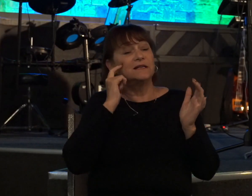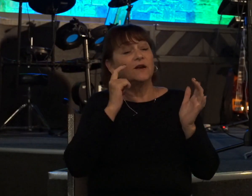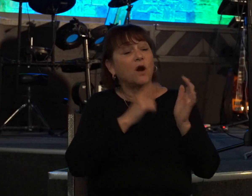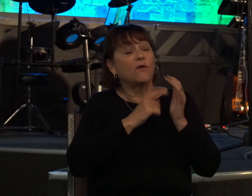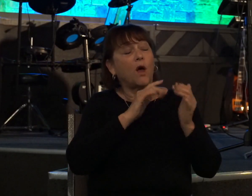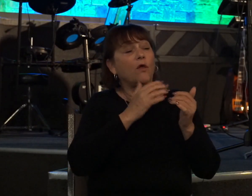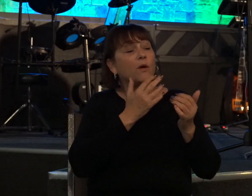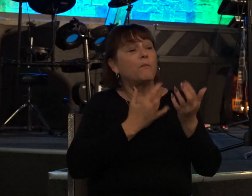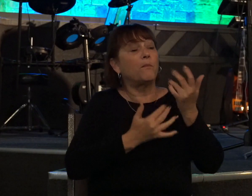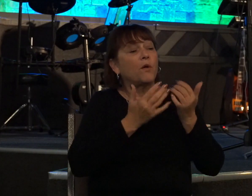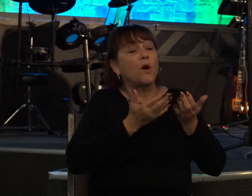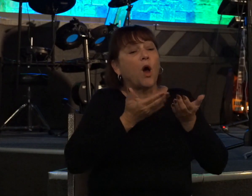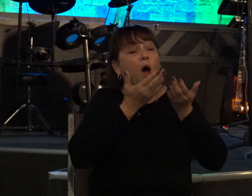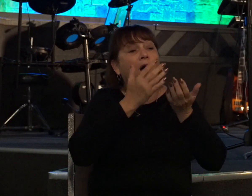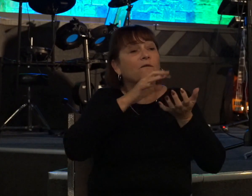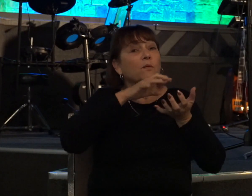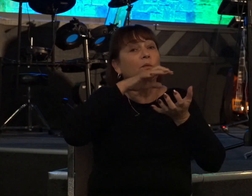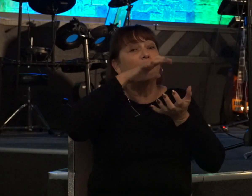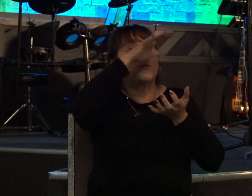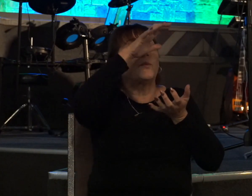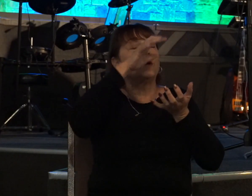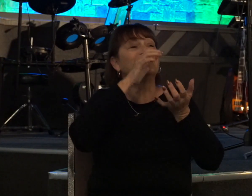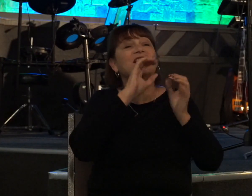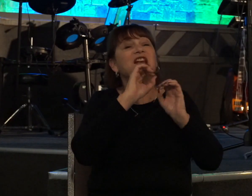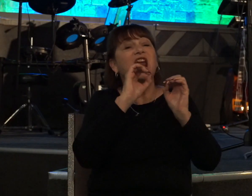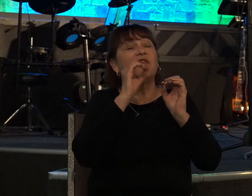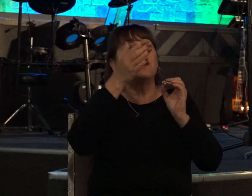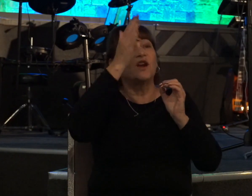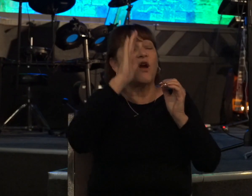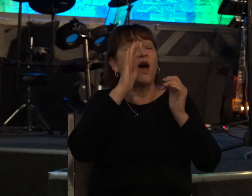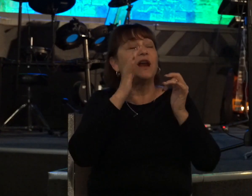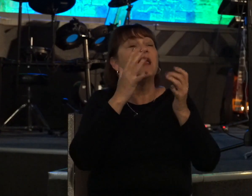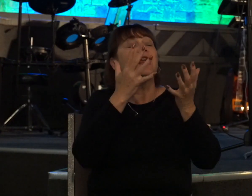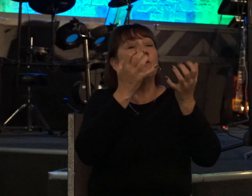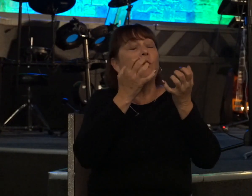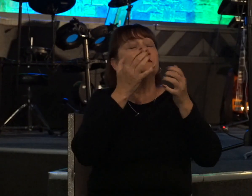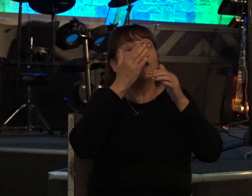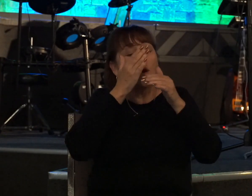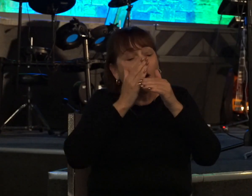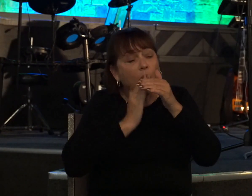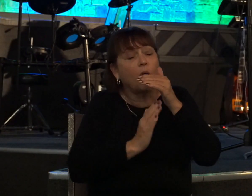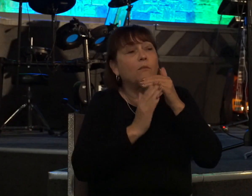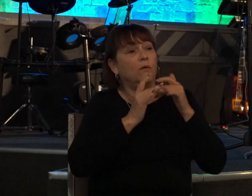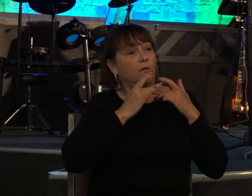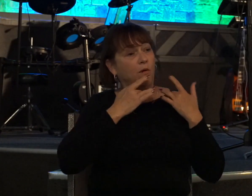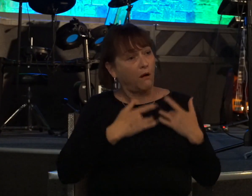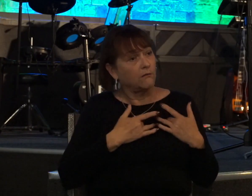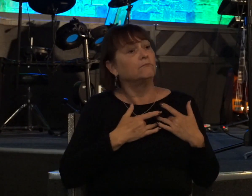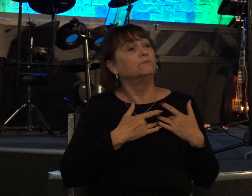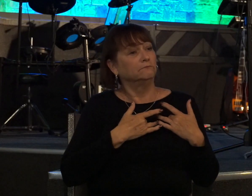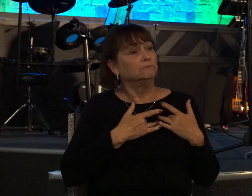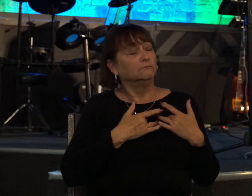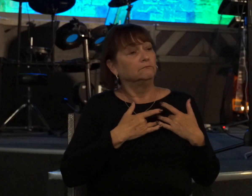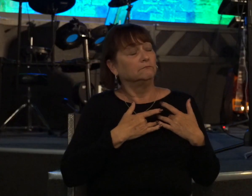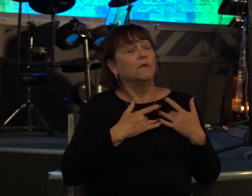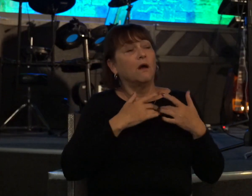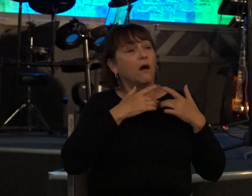are nothing to God what God desires is a broken and contrite heart a heart broken